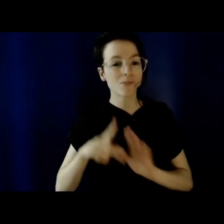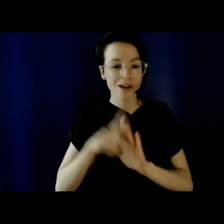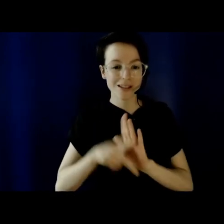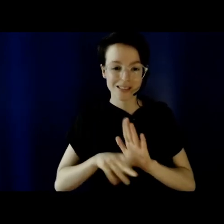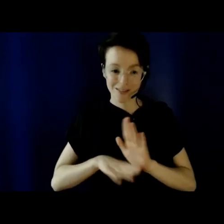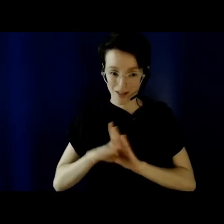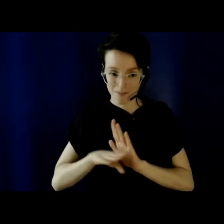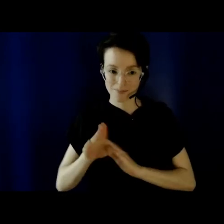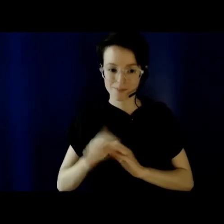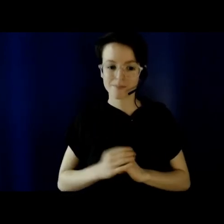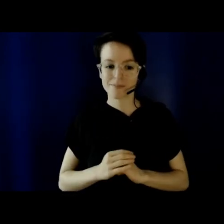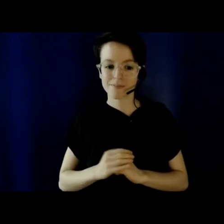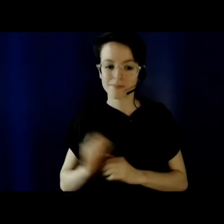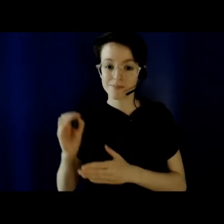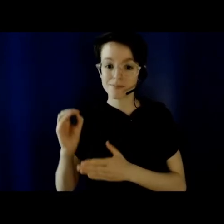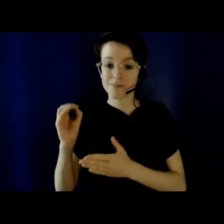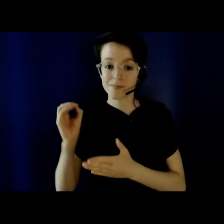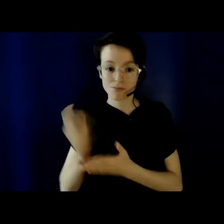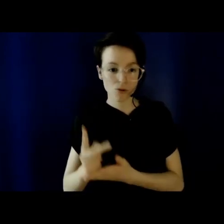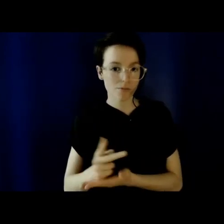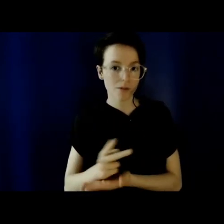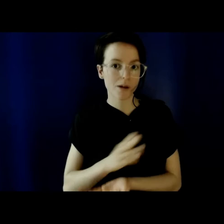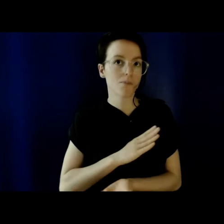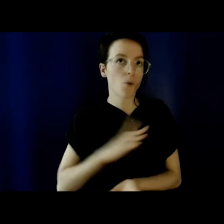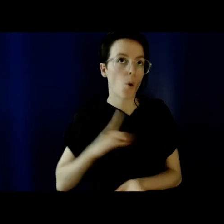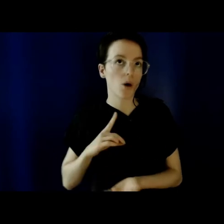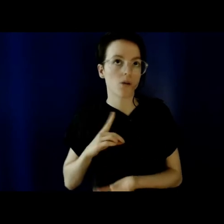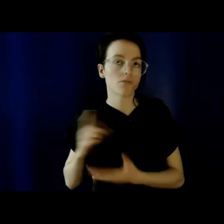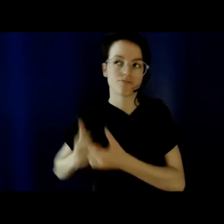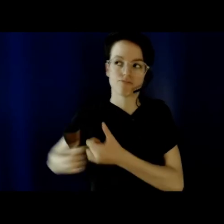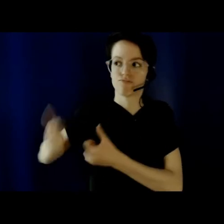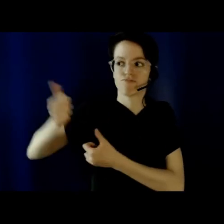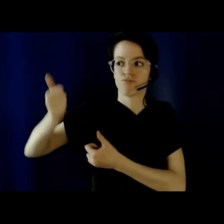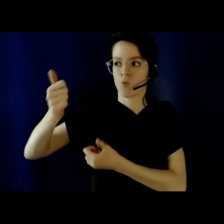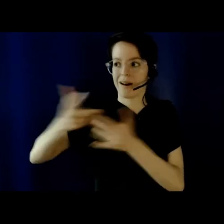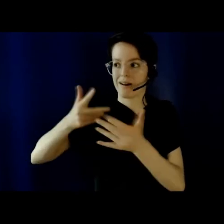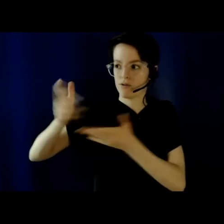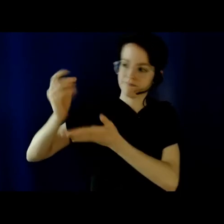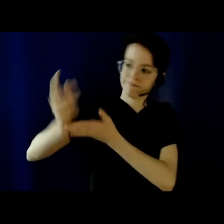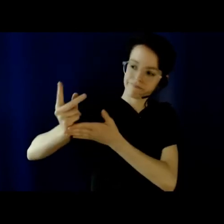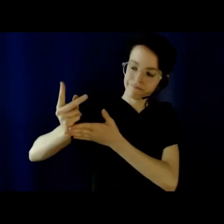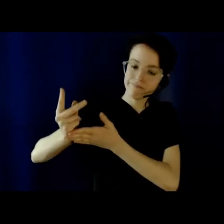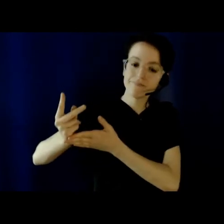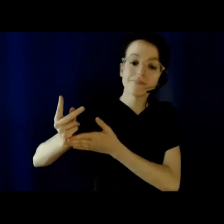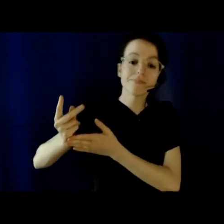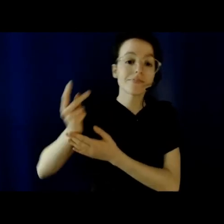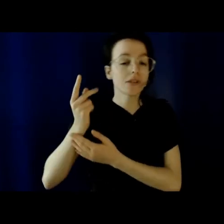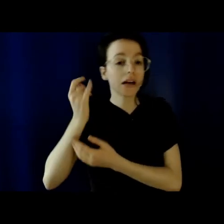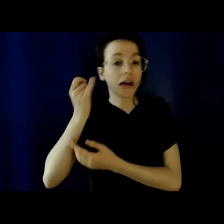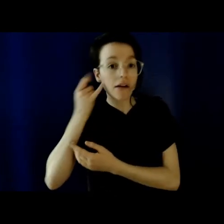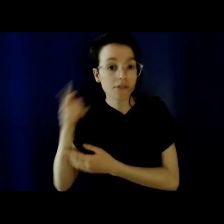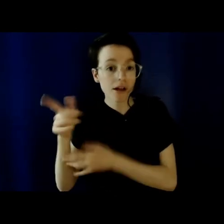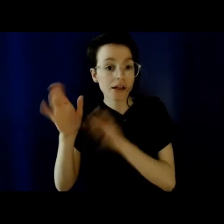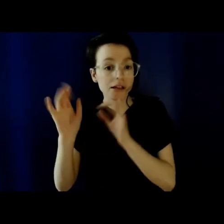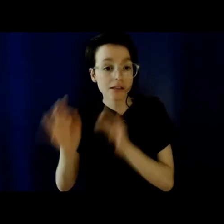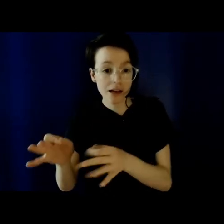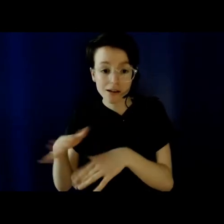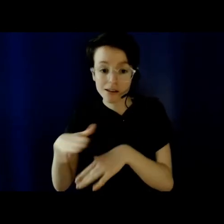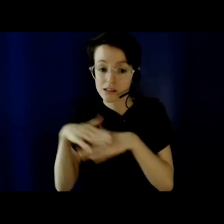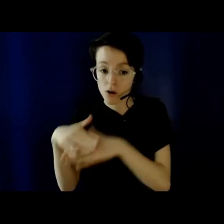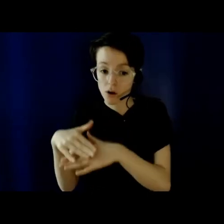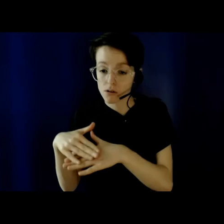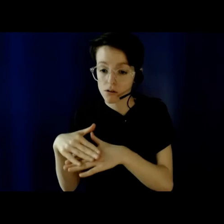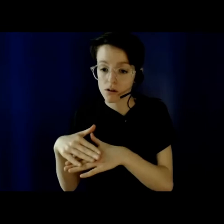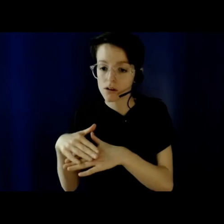by the board or whatever senior leadership needs to approve it. And if they choose to consult, they then contact so-called